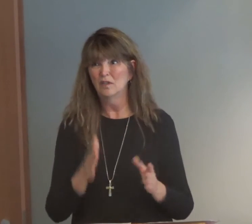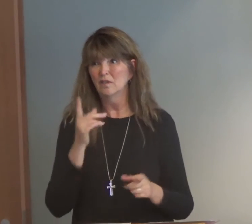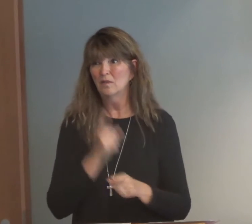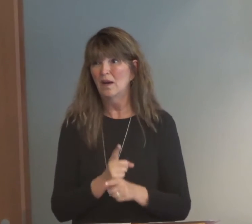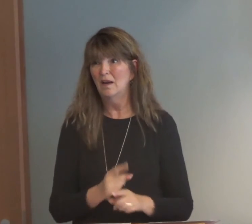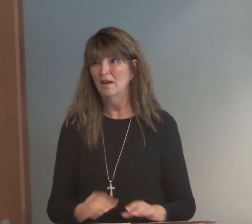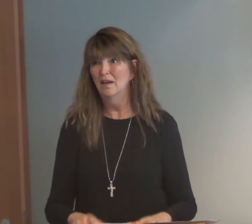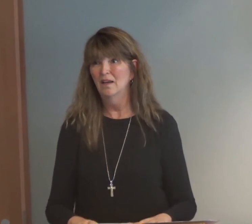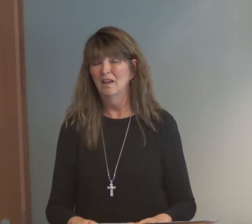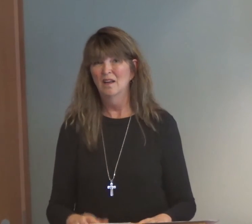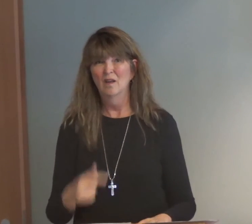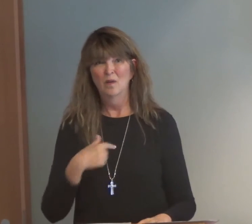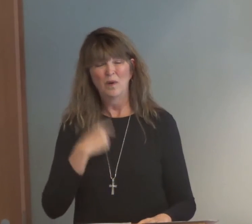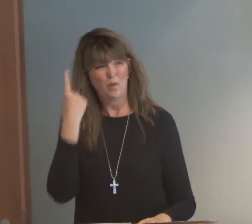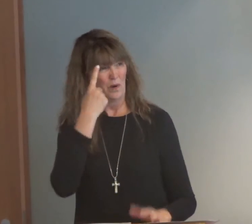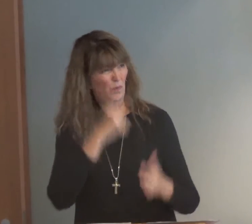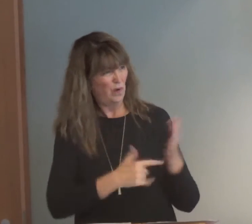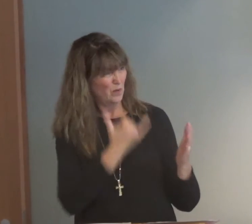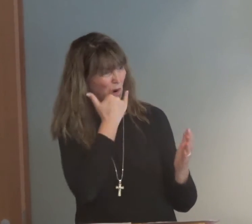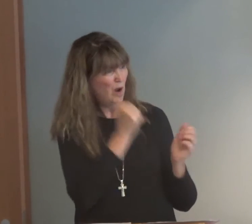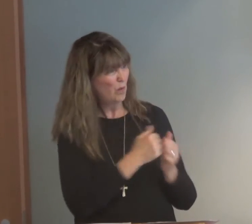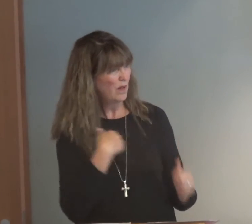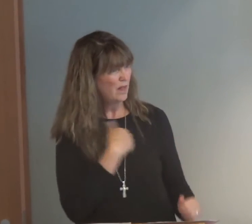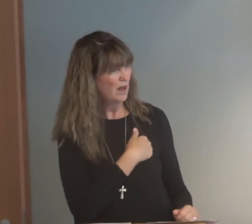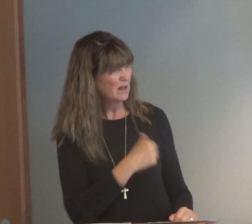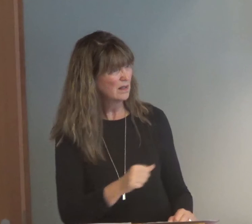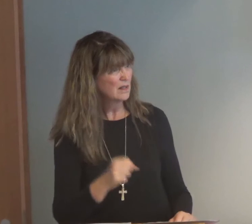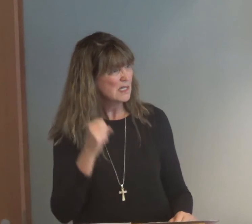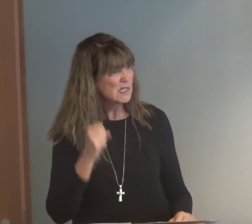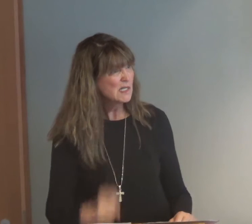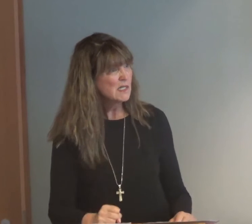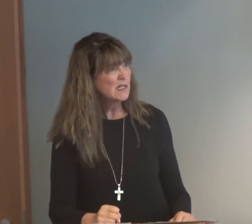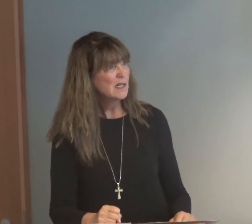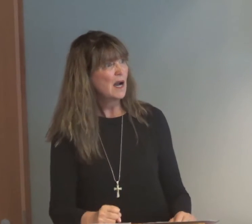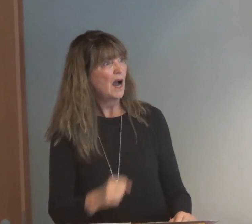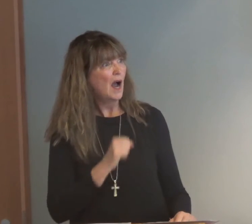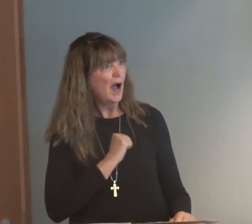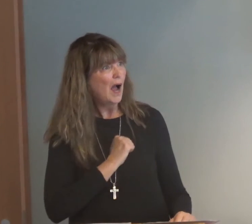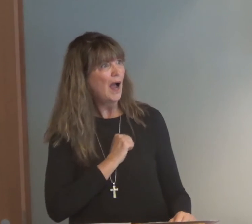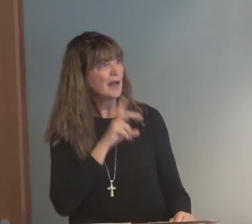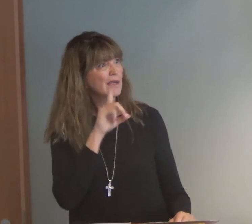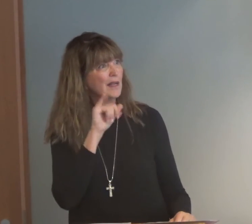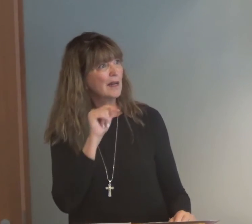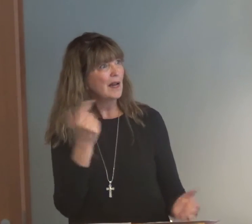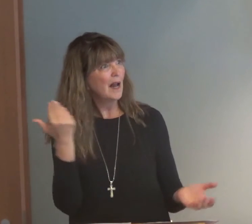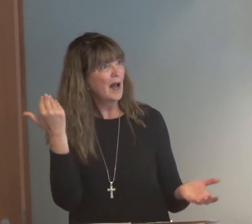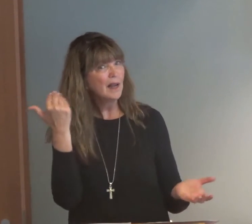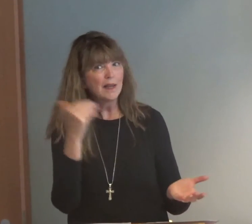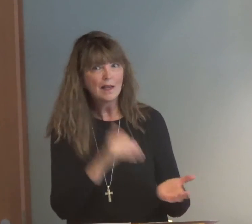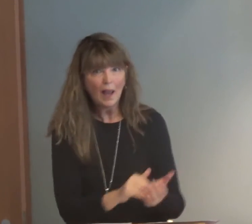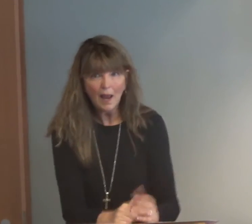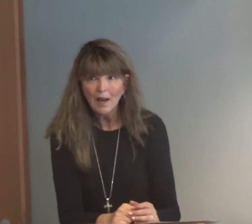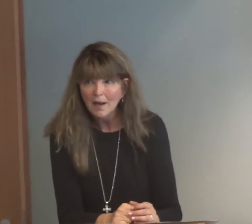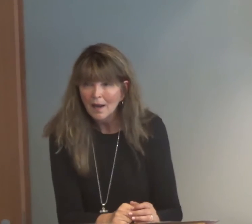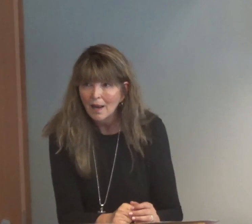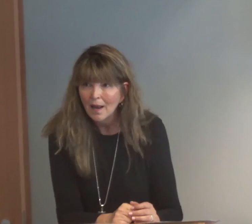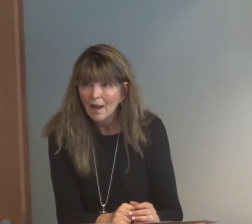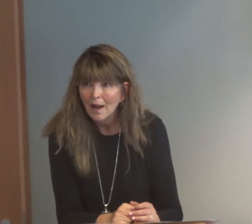self. We don't feel as if we're being good Christians. And we start to wonder, what is wrong with us? We start to think,